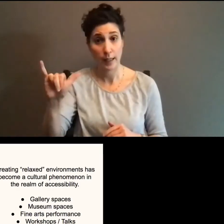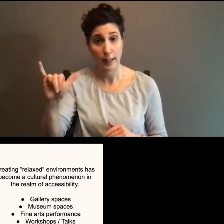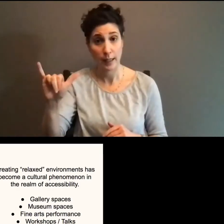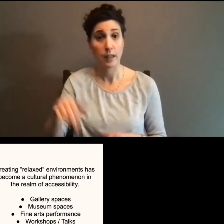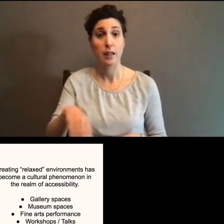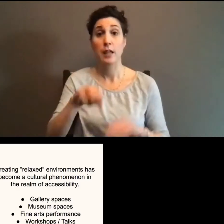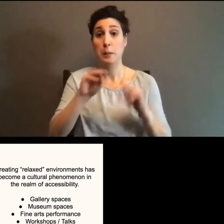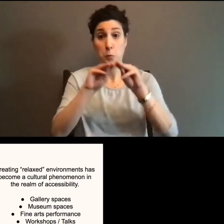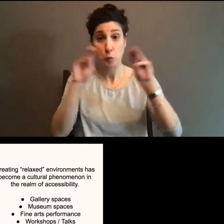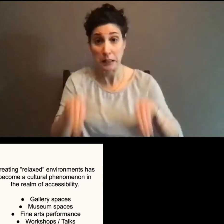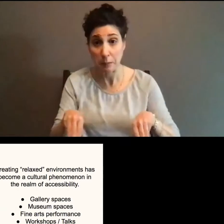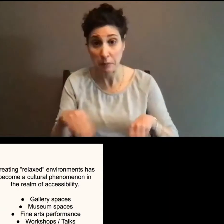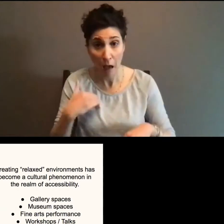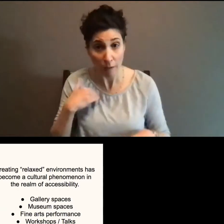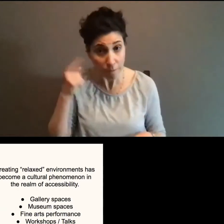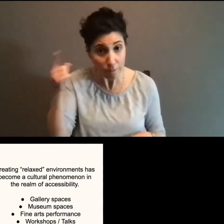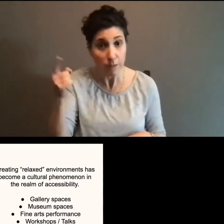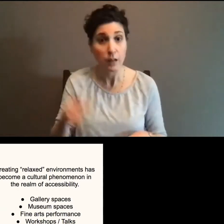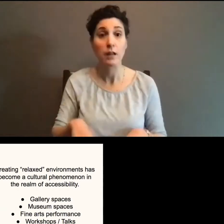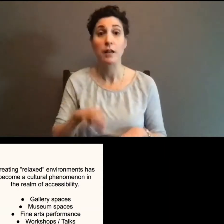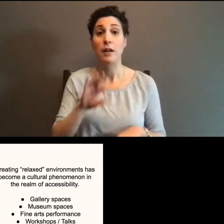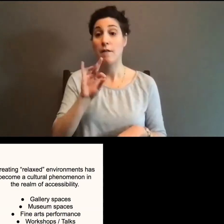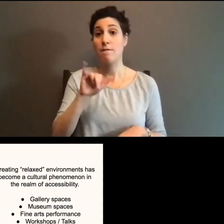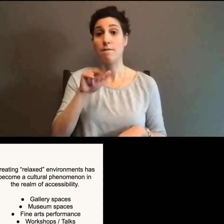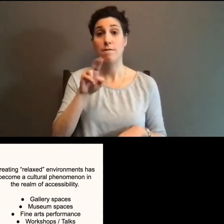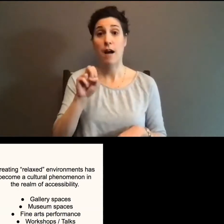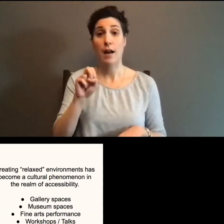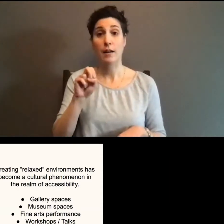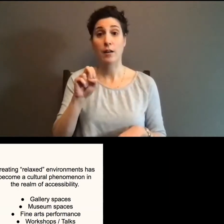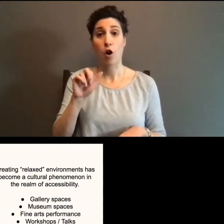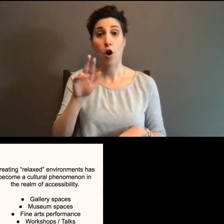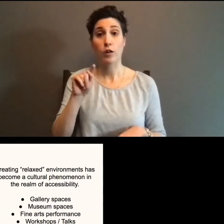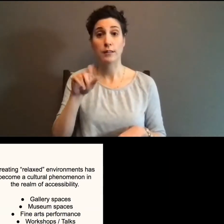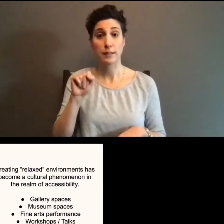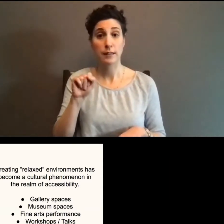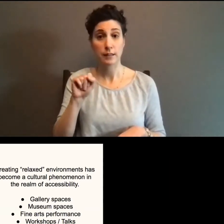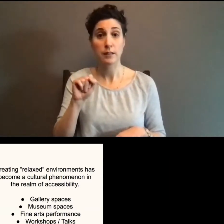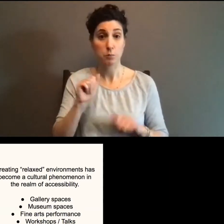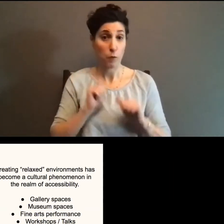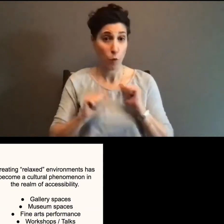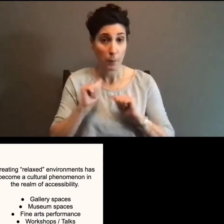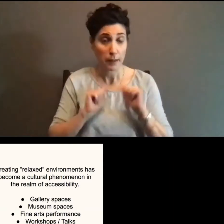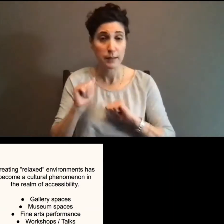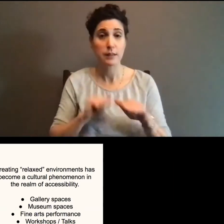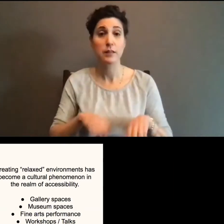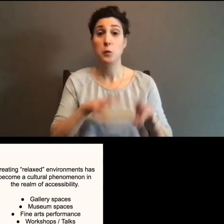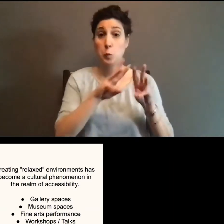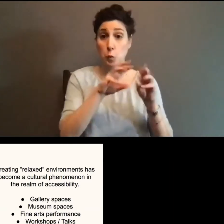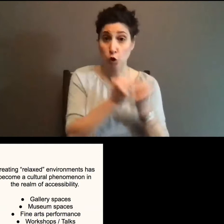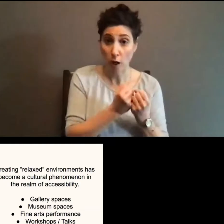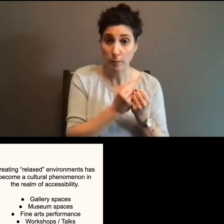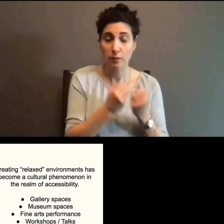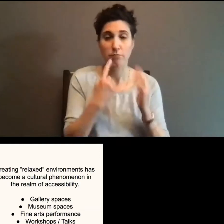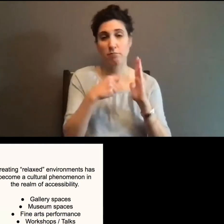museum spaces, fine arts performance rather than just theater, workshops and talks as we're doing now, uh, co